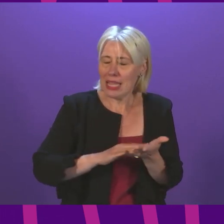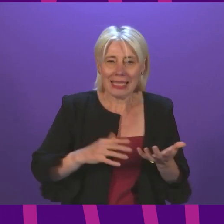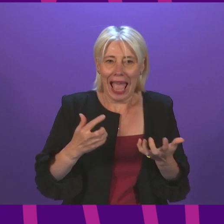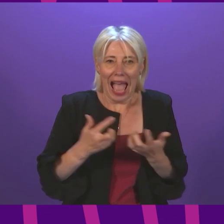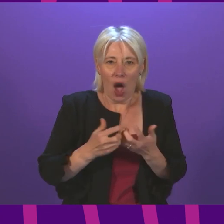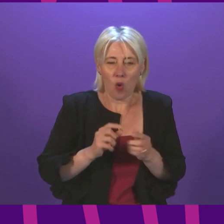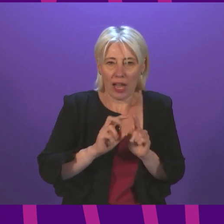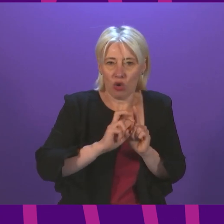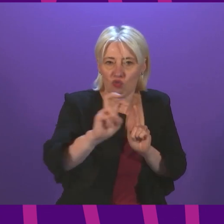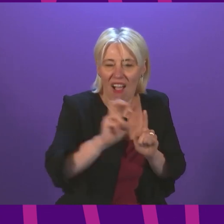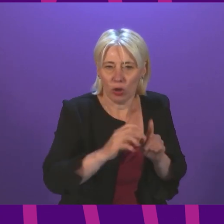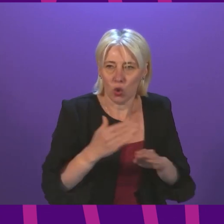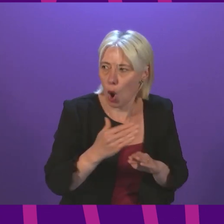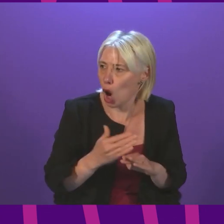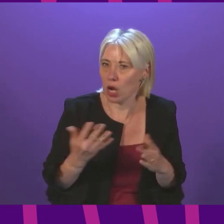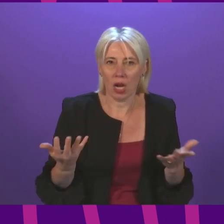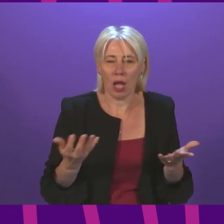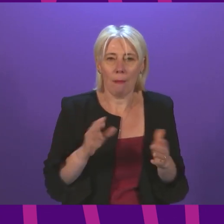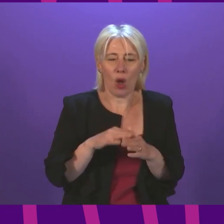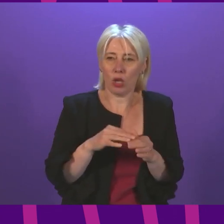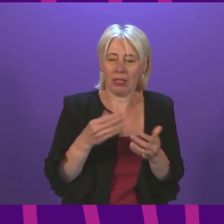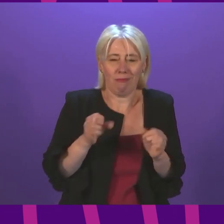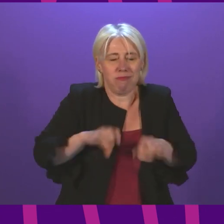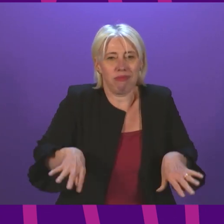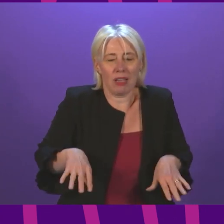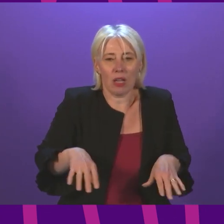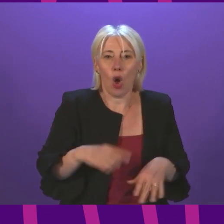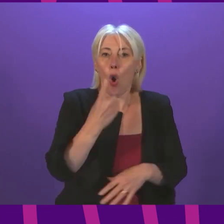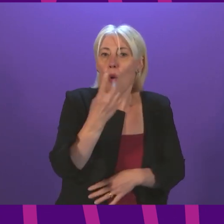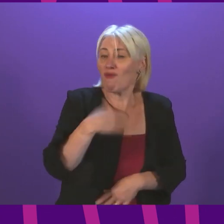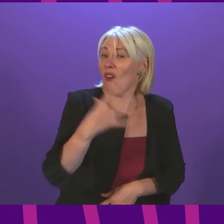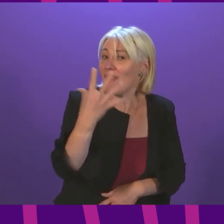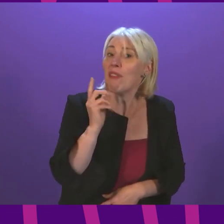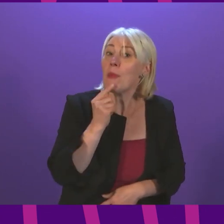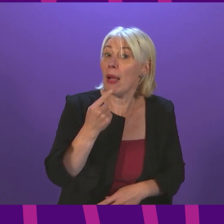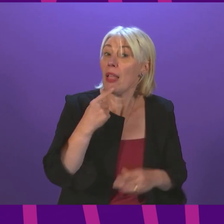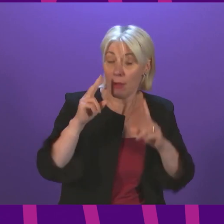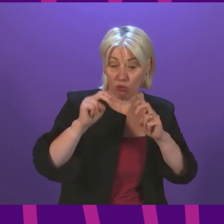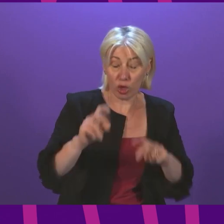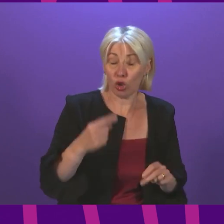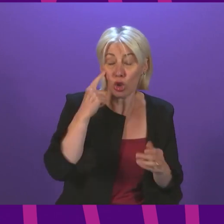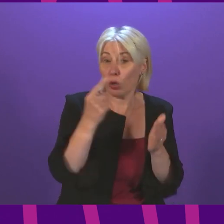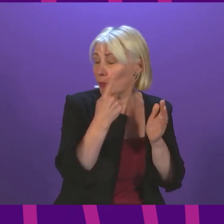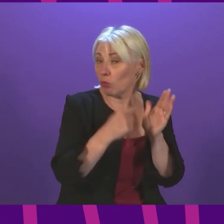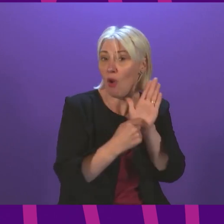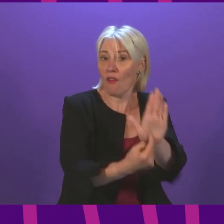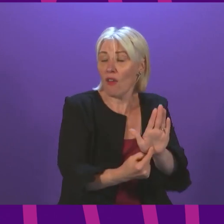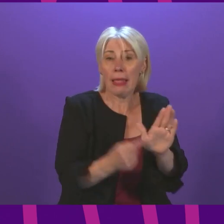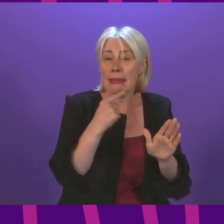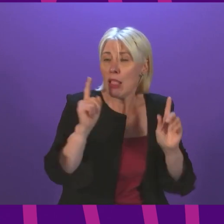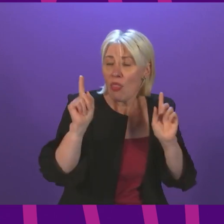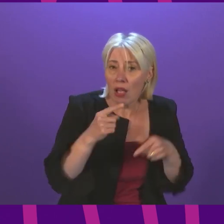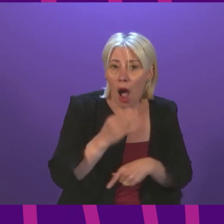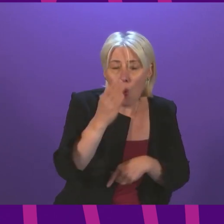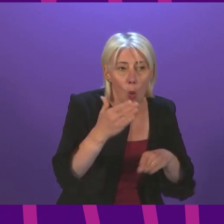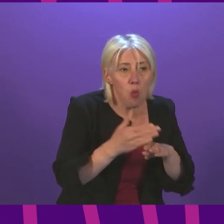to get to work. In fact, the Trust and Trust have found that one in five people are unlikely to be able to travel to work on essential appointments because they won't have the money to do